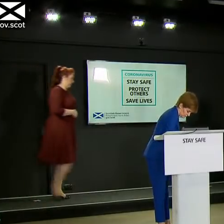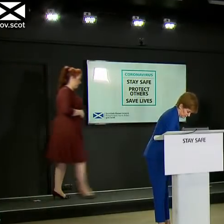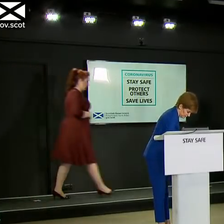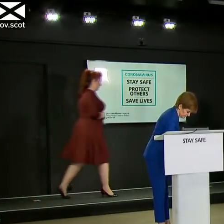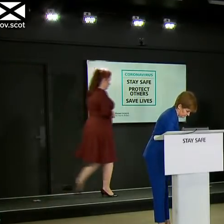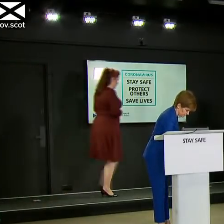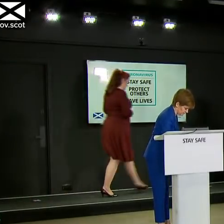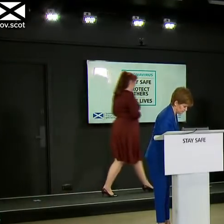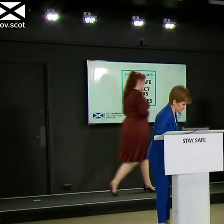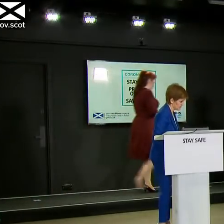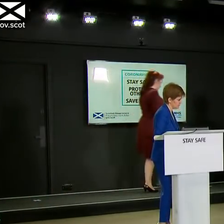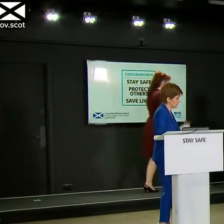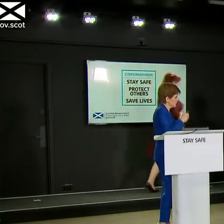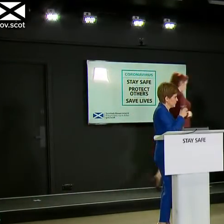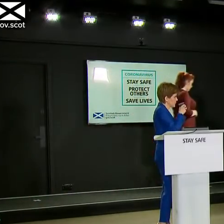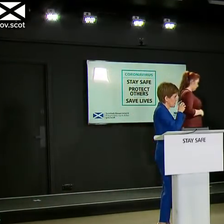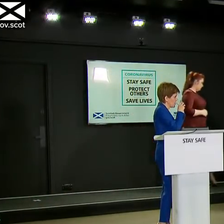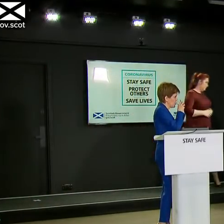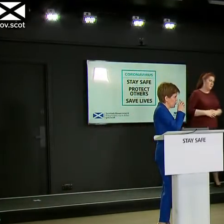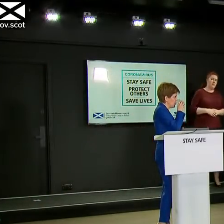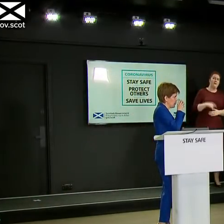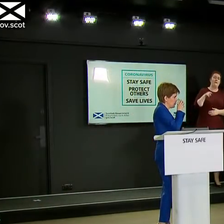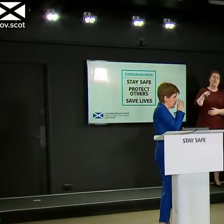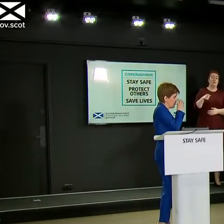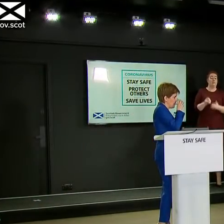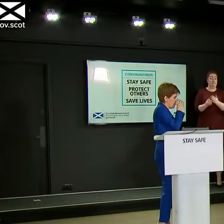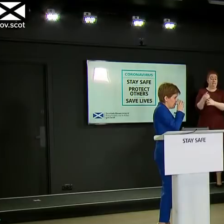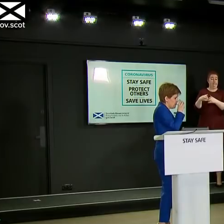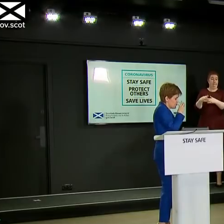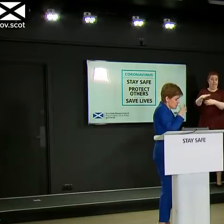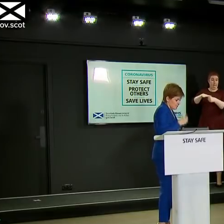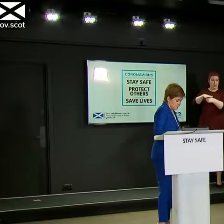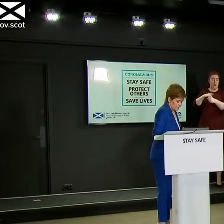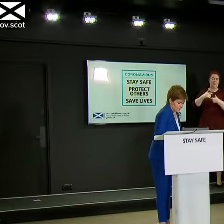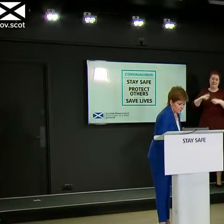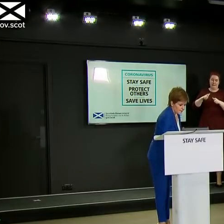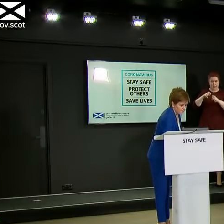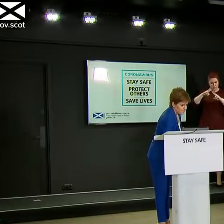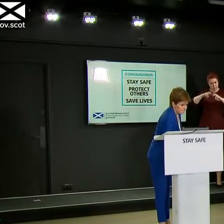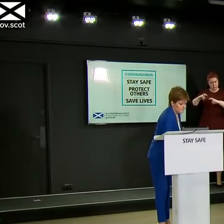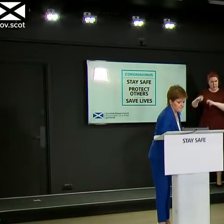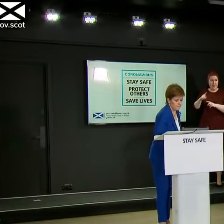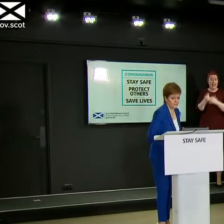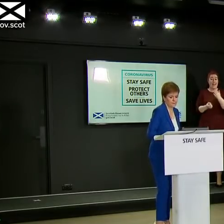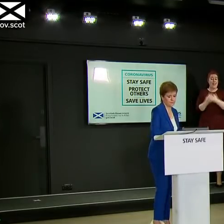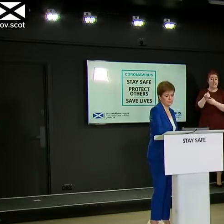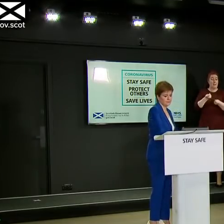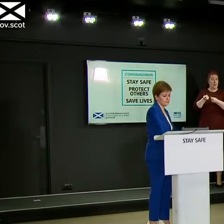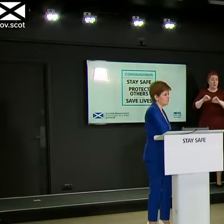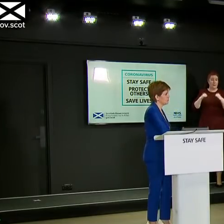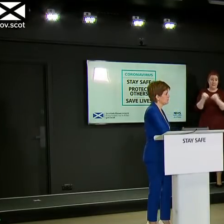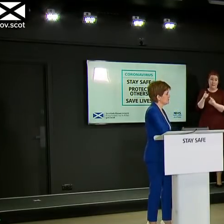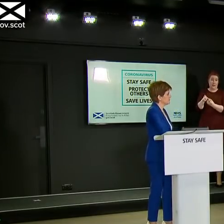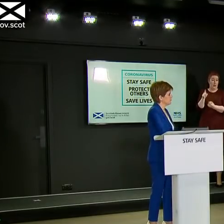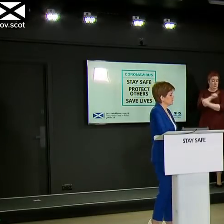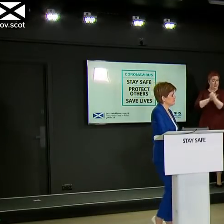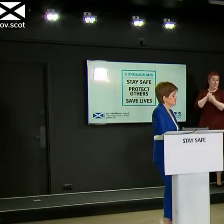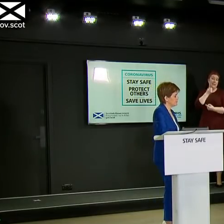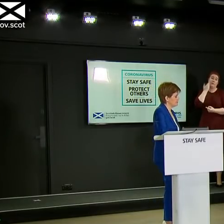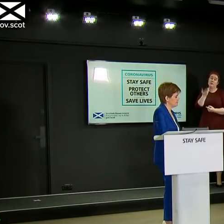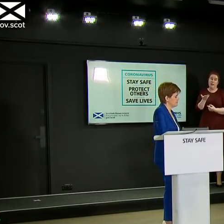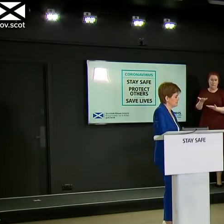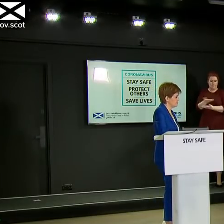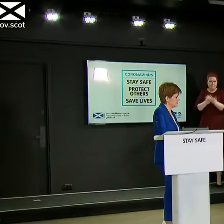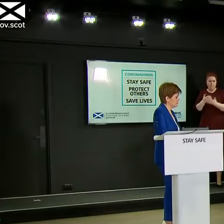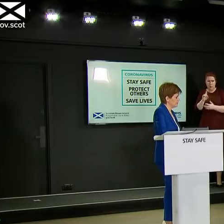Yeah, mean, clearly it's something that we continue to keep a close eye on. The incident management team continues to meet on a daily basis just now, just to discuss the